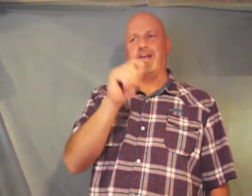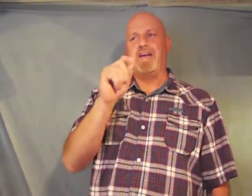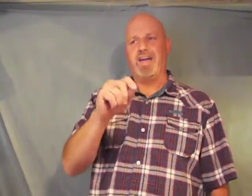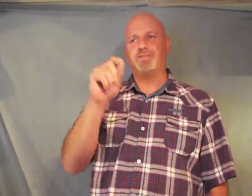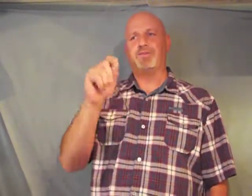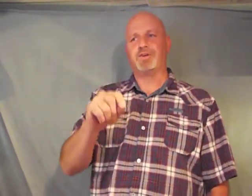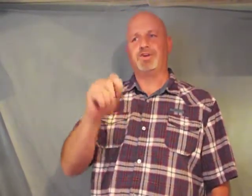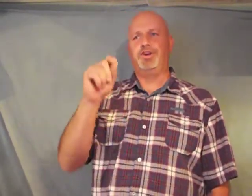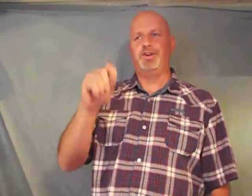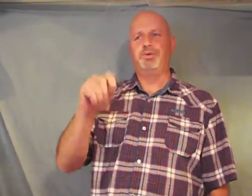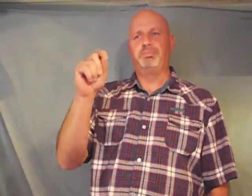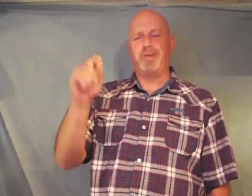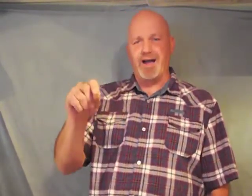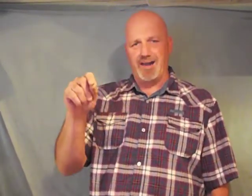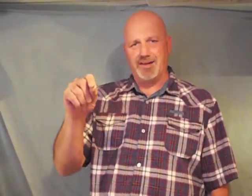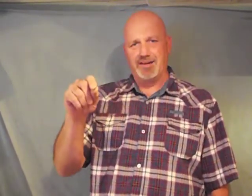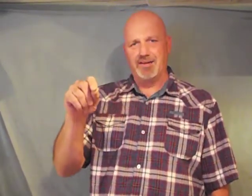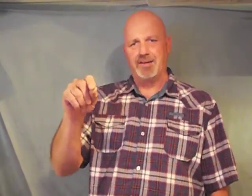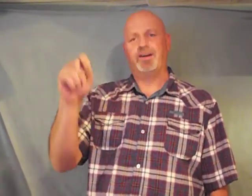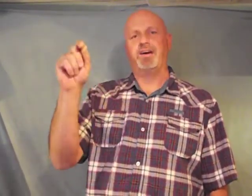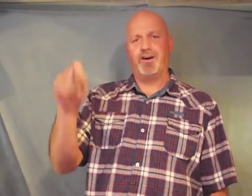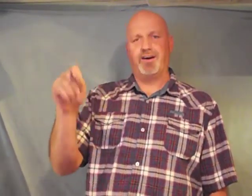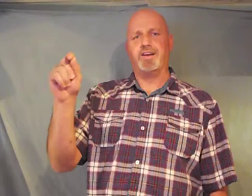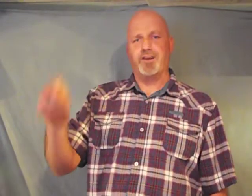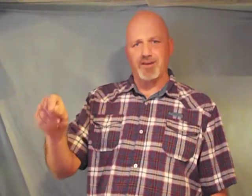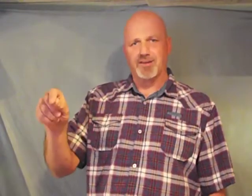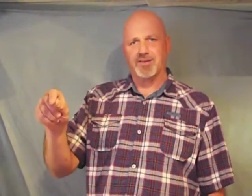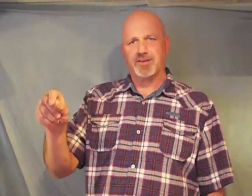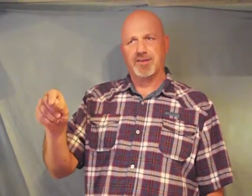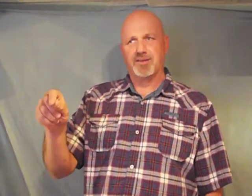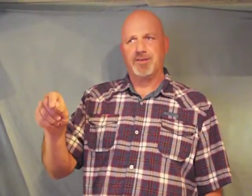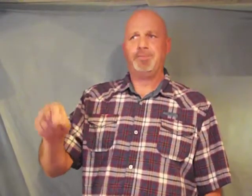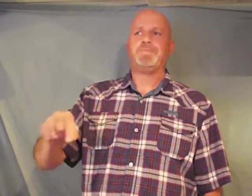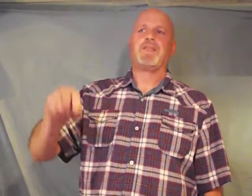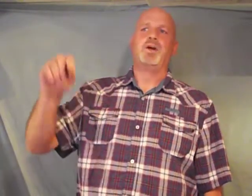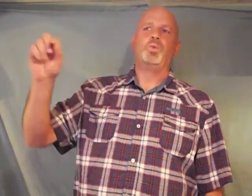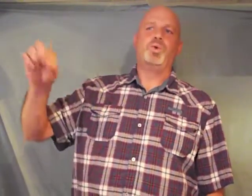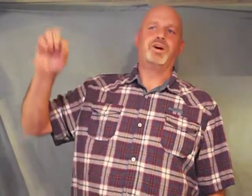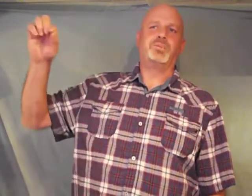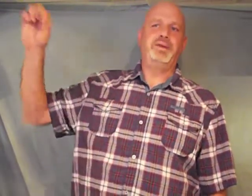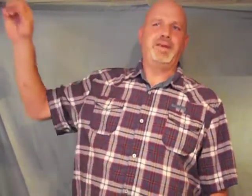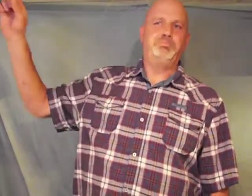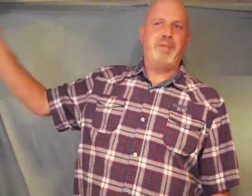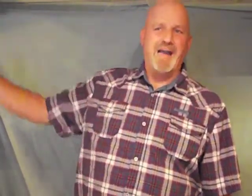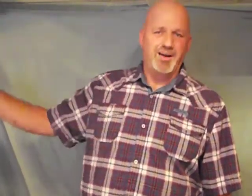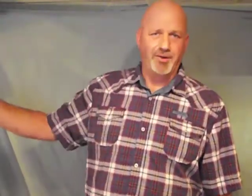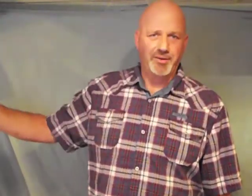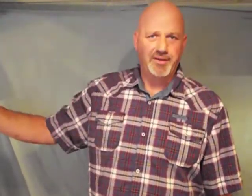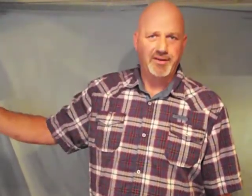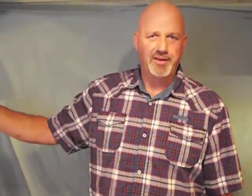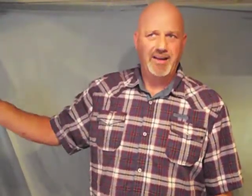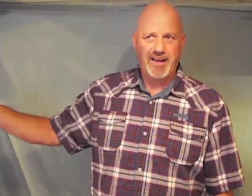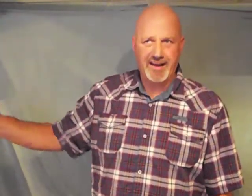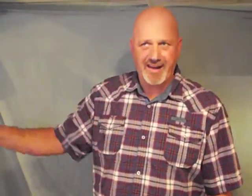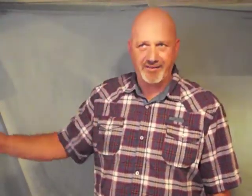you bind on earth will be bound in heaven